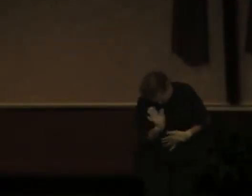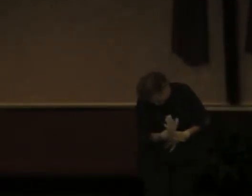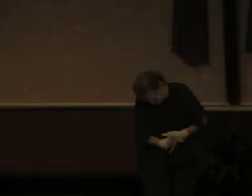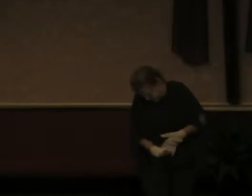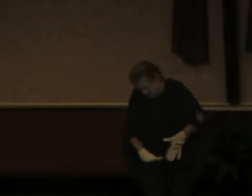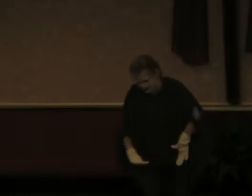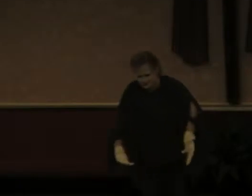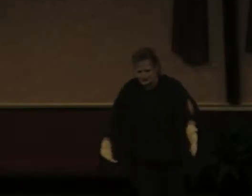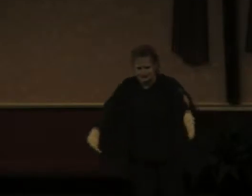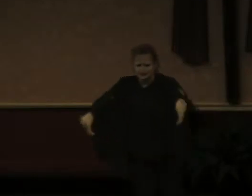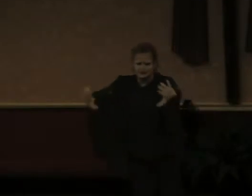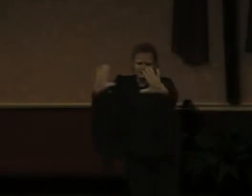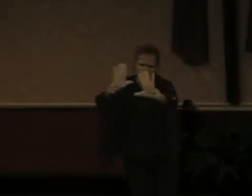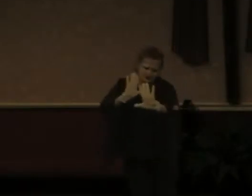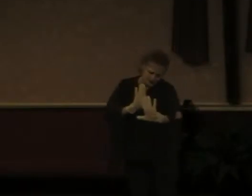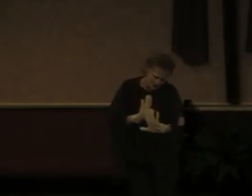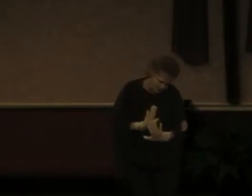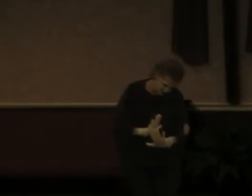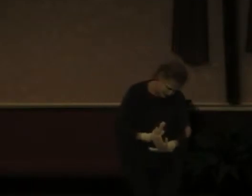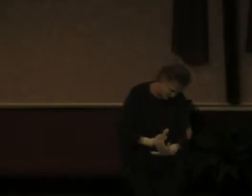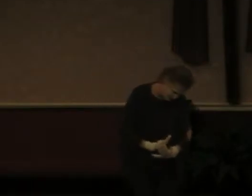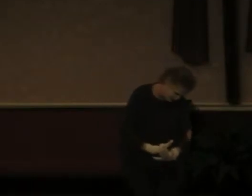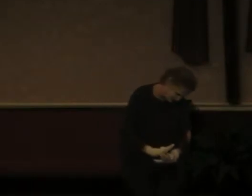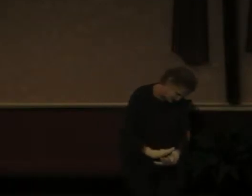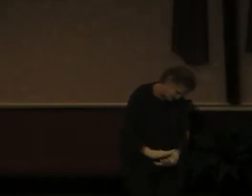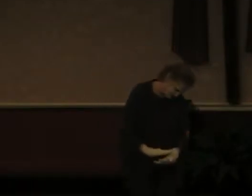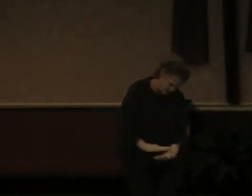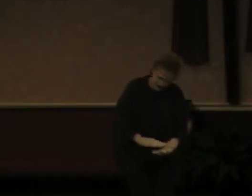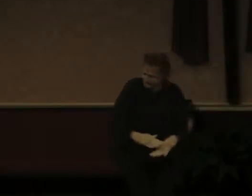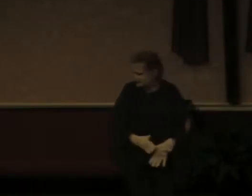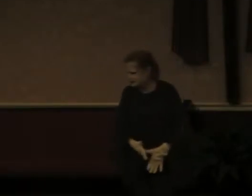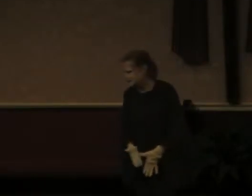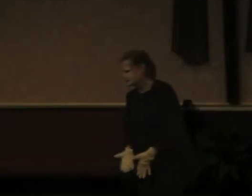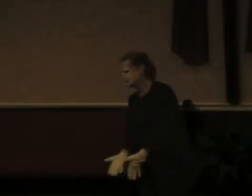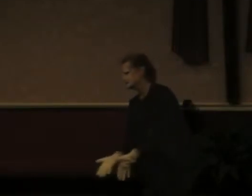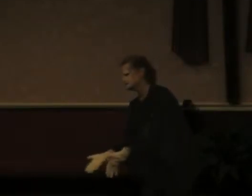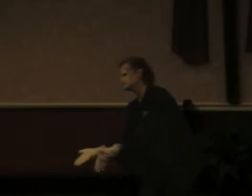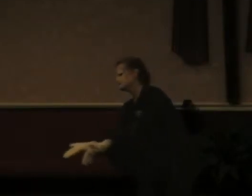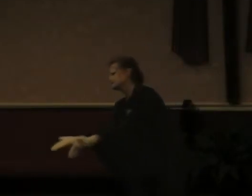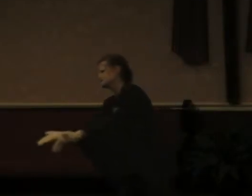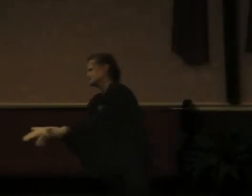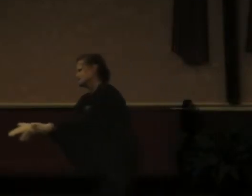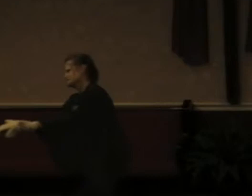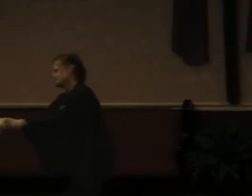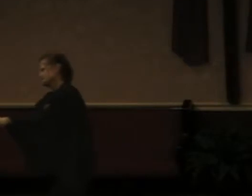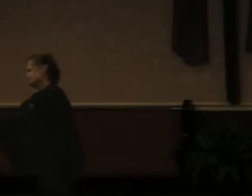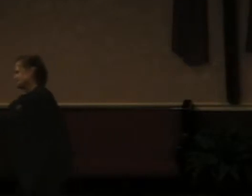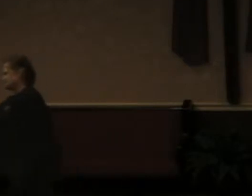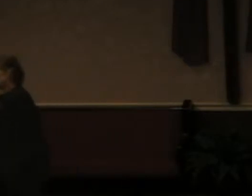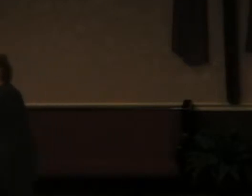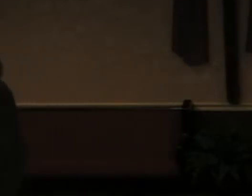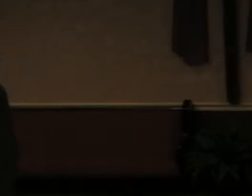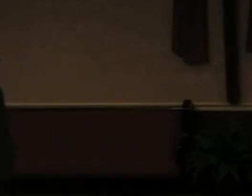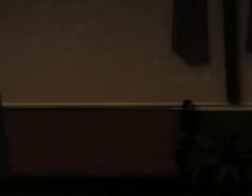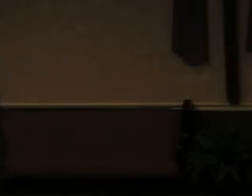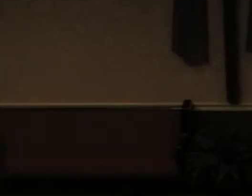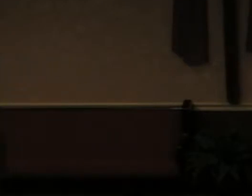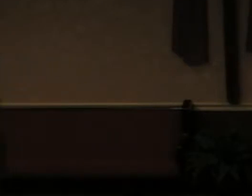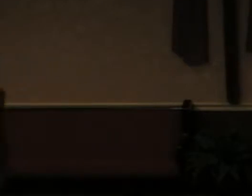pastures, He leaves me beside the still